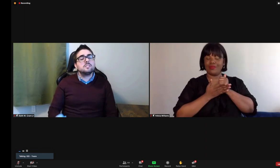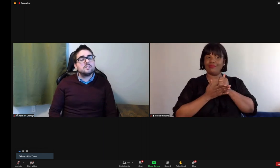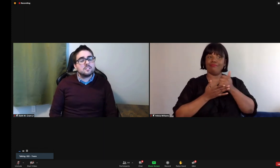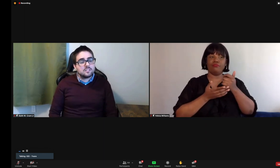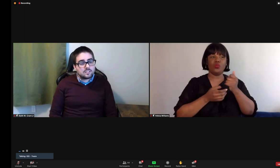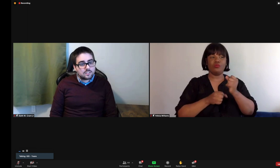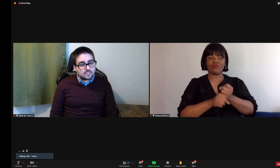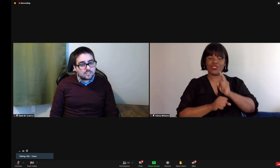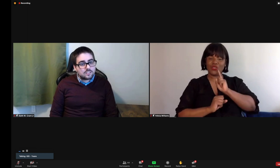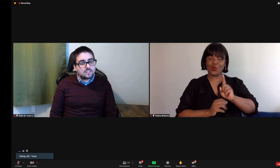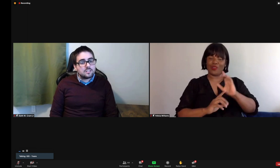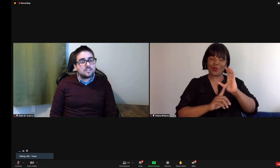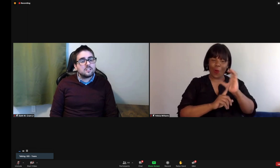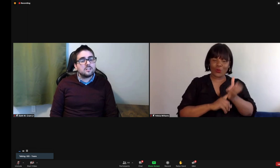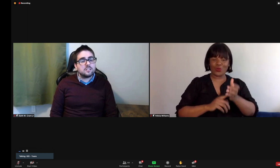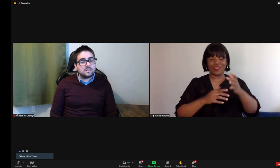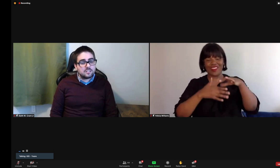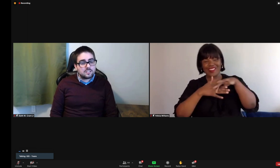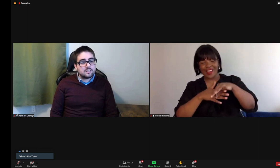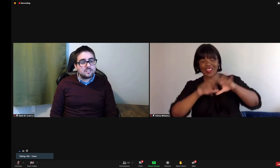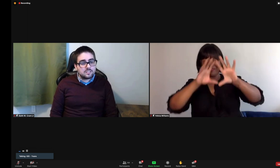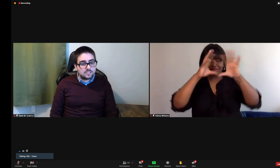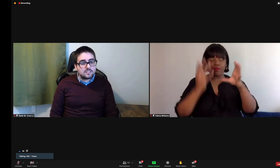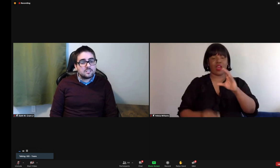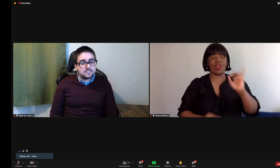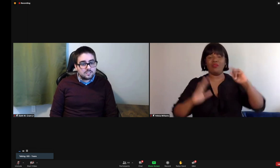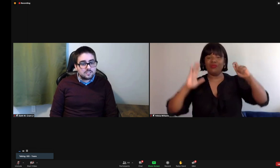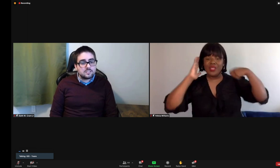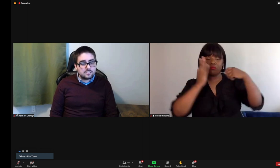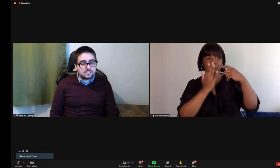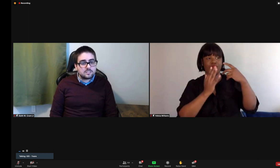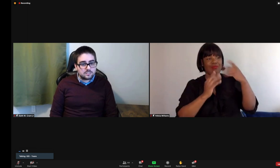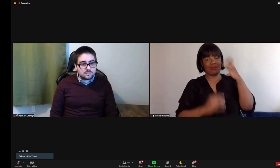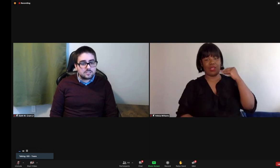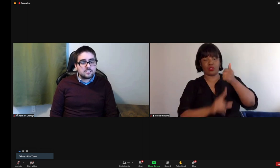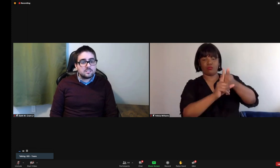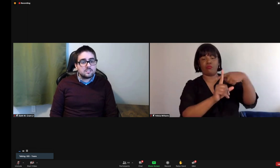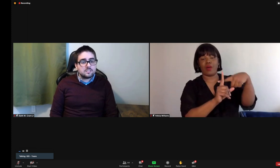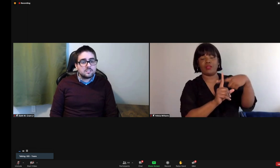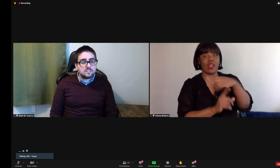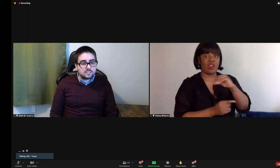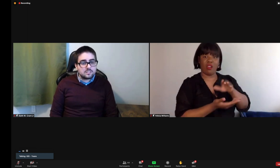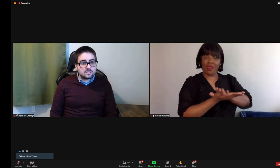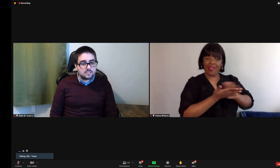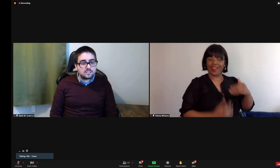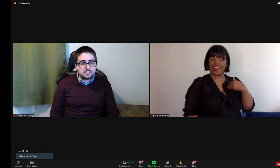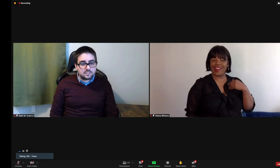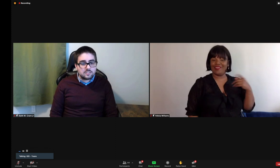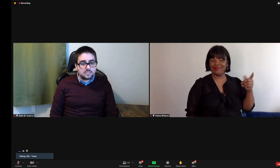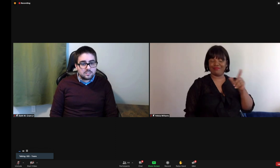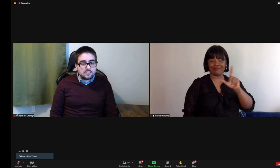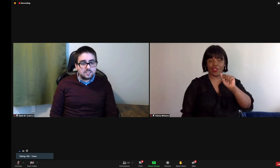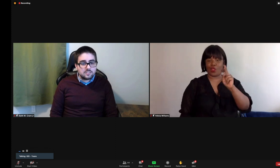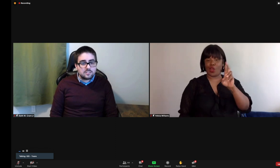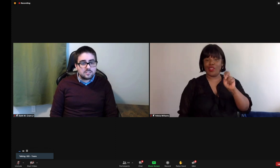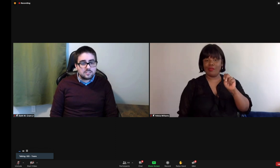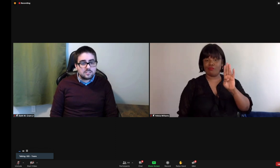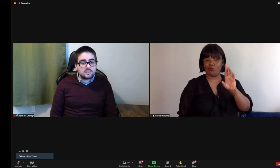me on the video. So that was very helpful in ensuring that the cultural representation was there. And I have to say, overall, the filming